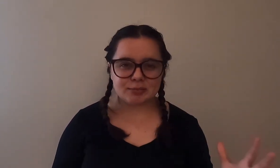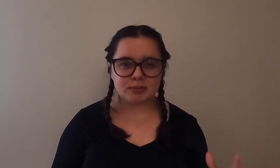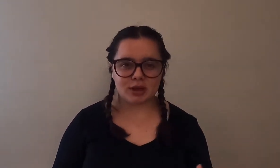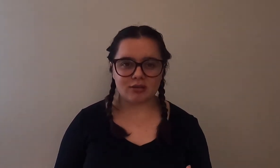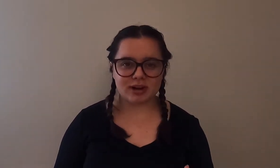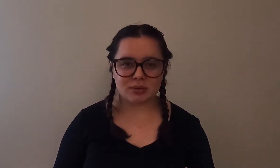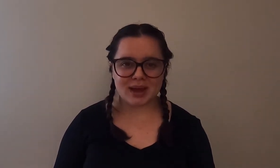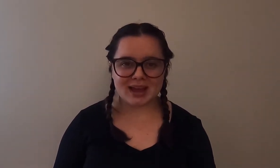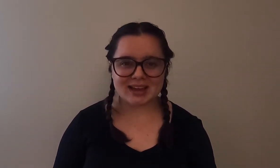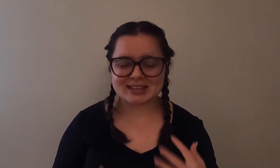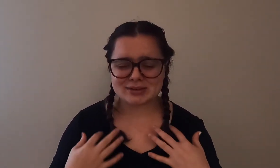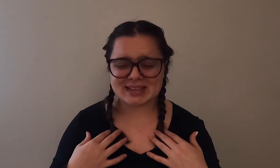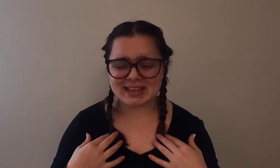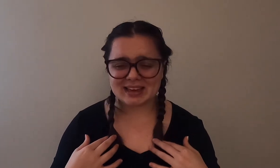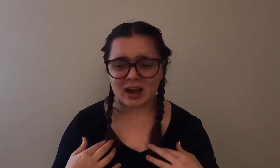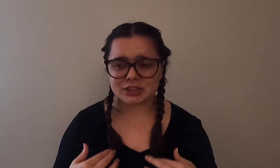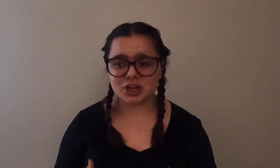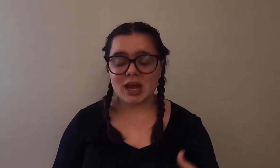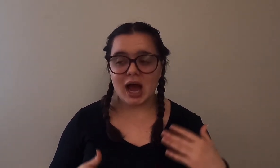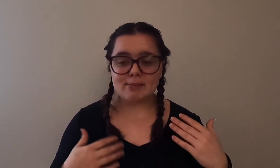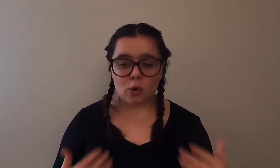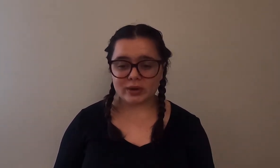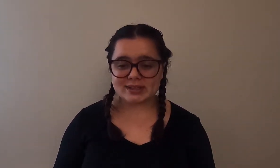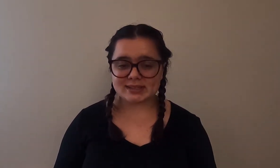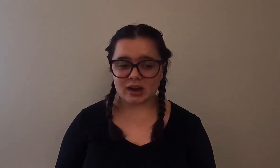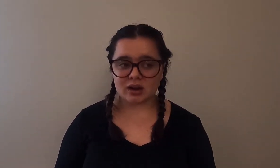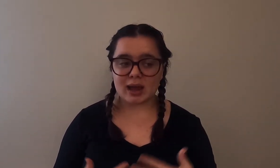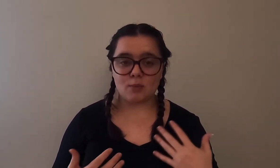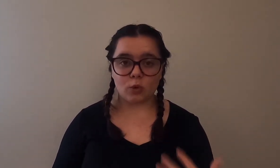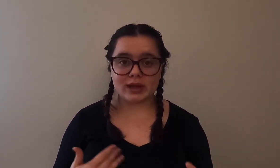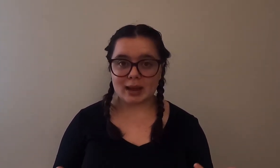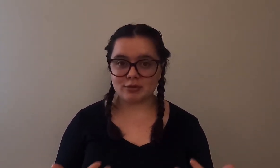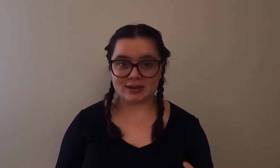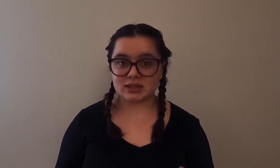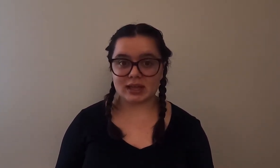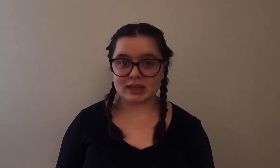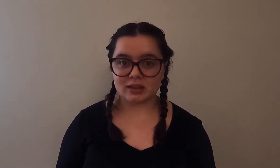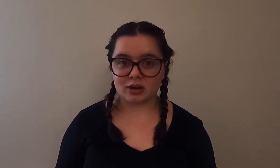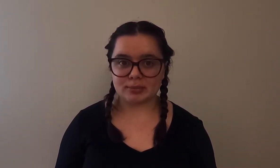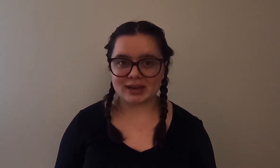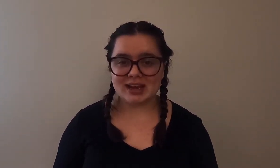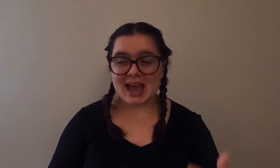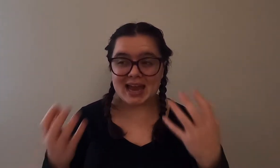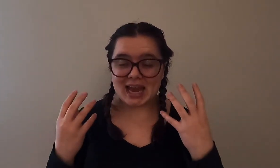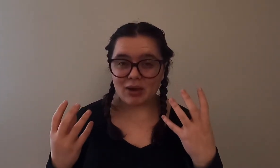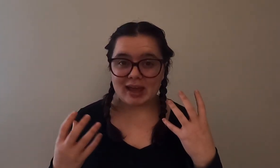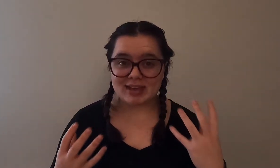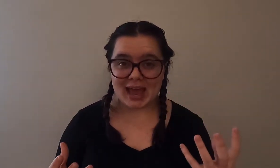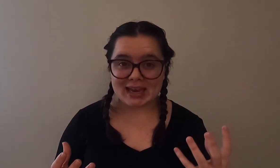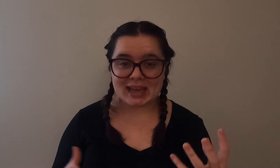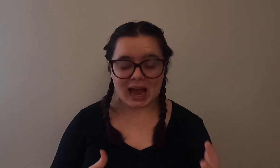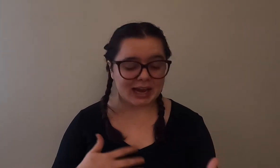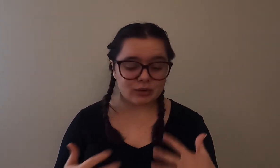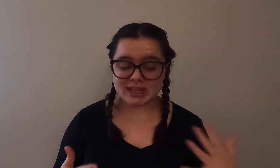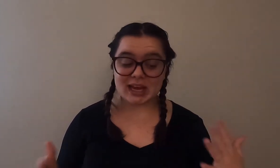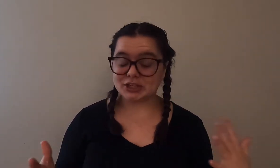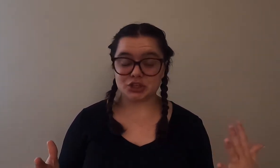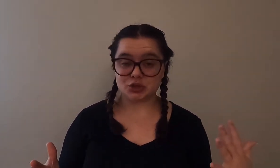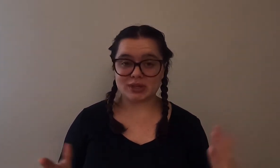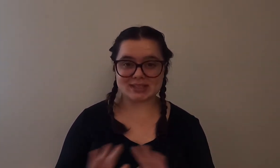of put me off right away because I was thinking gosh I'm already scared I'm already hyperventilating a little bit and now I have a headache I don't think I should do this